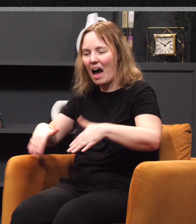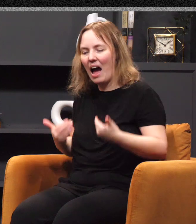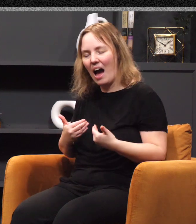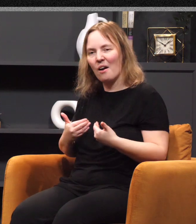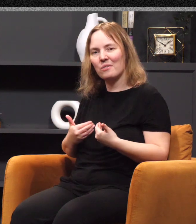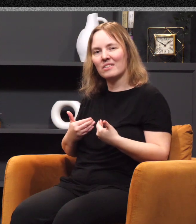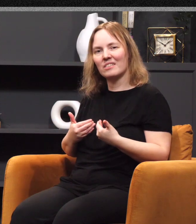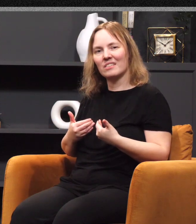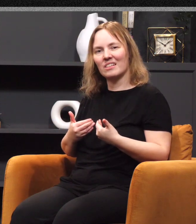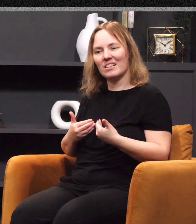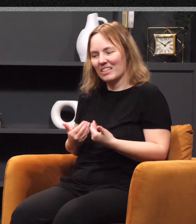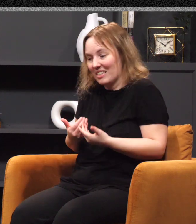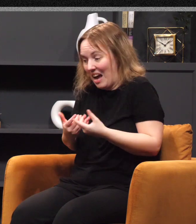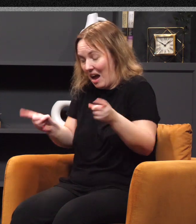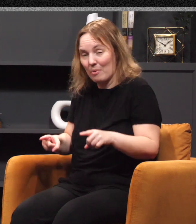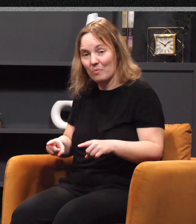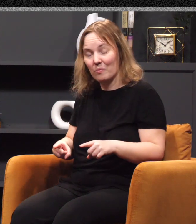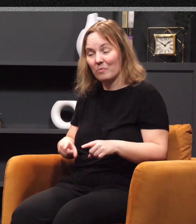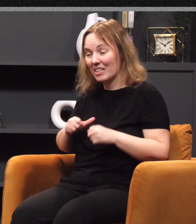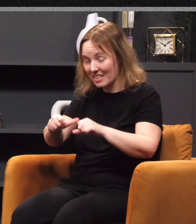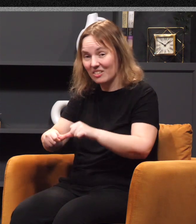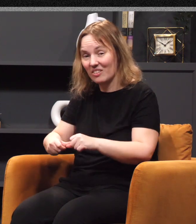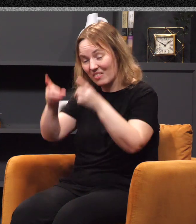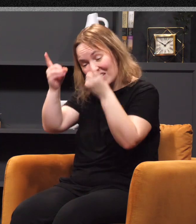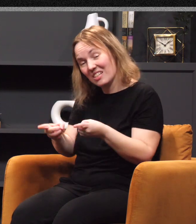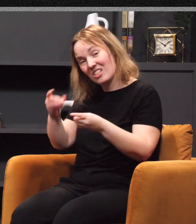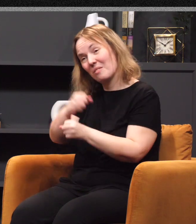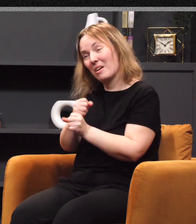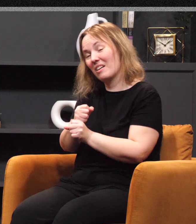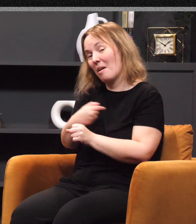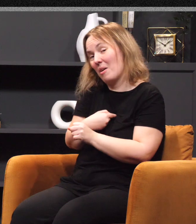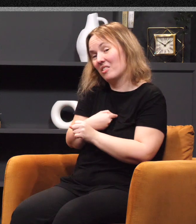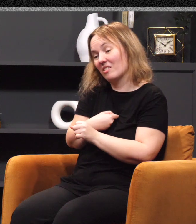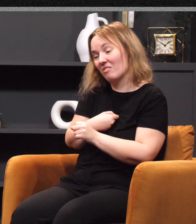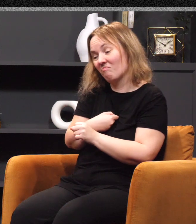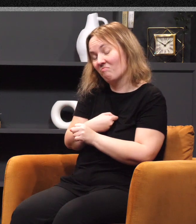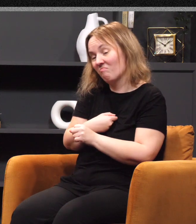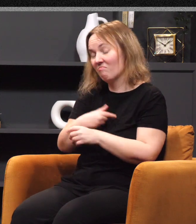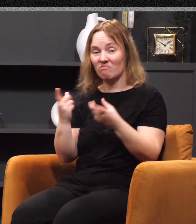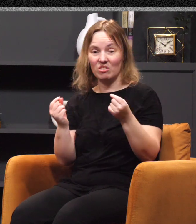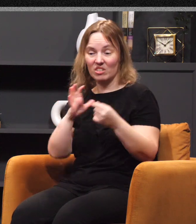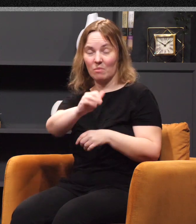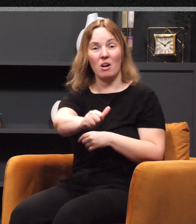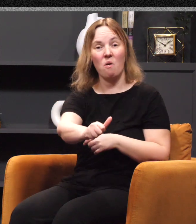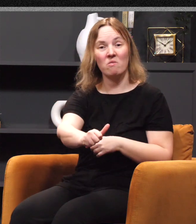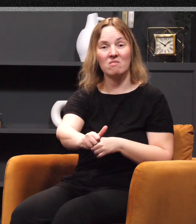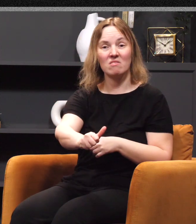world did this happen? We still have a decision to make. Am I going to just jump into it and try to rectify things or lash out at